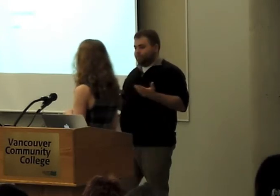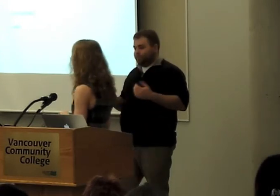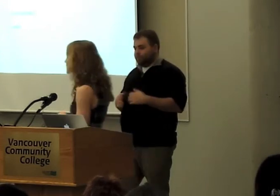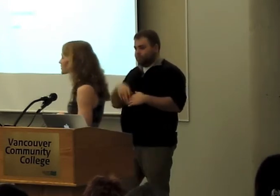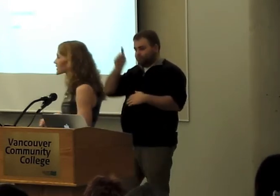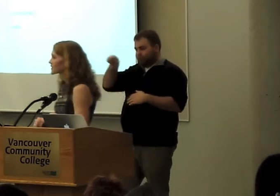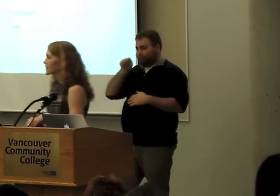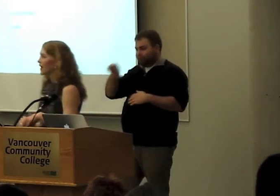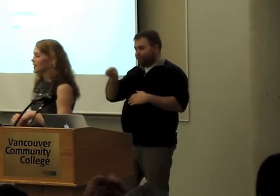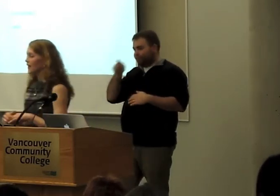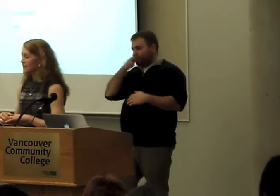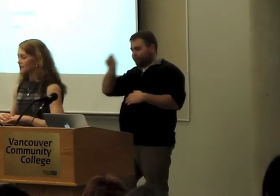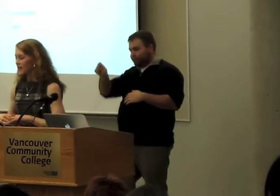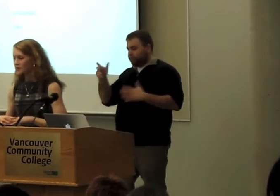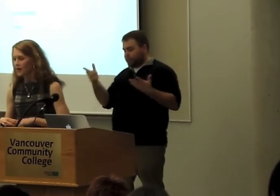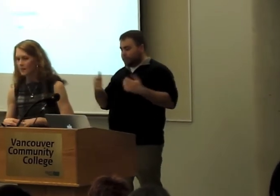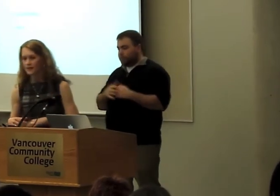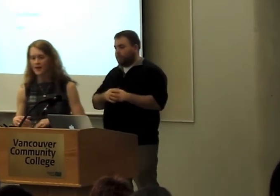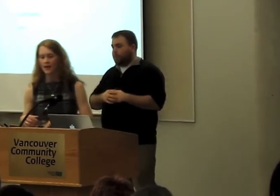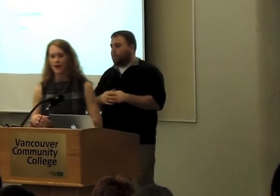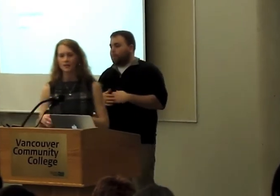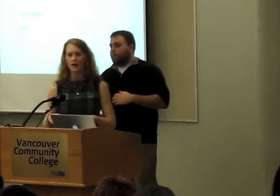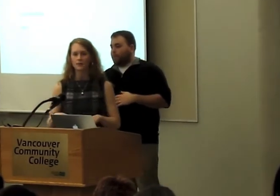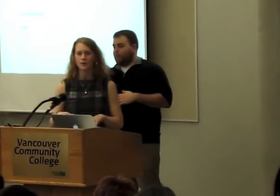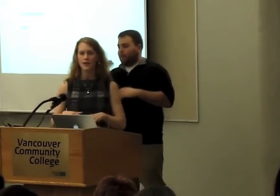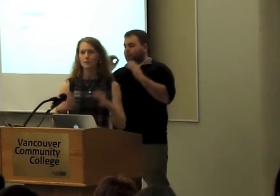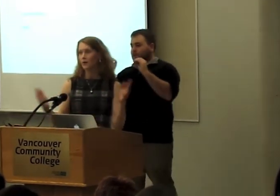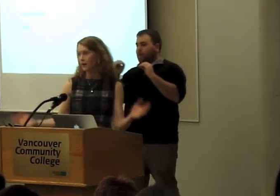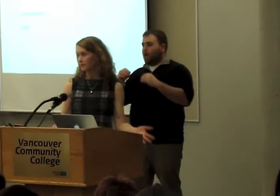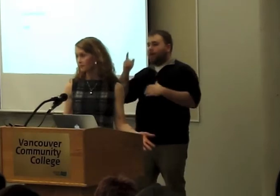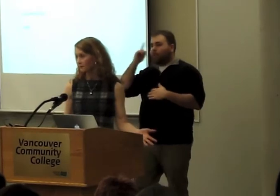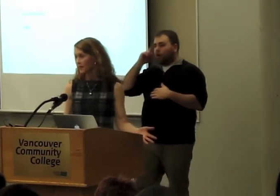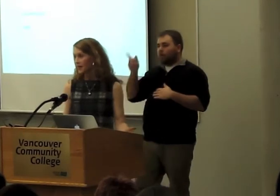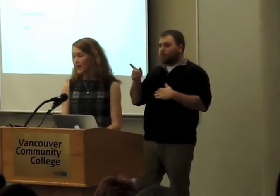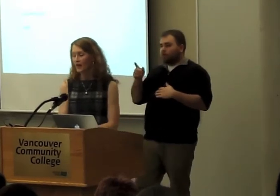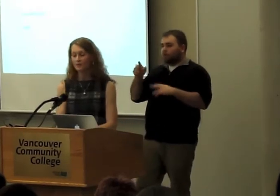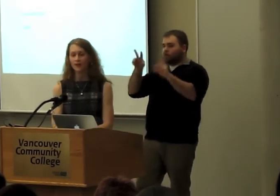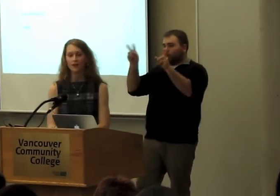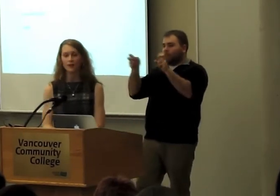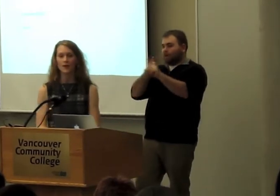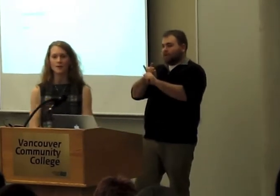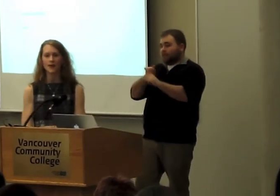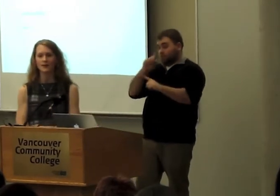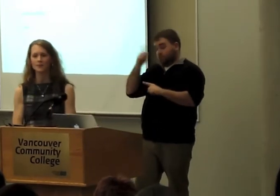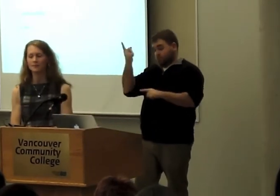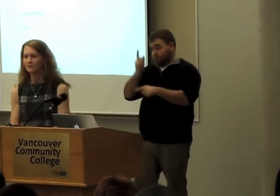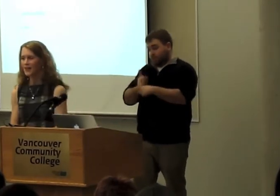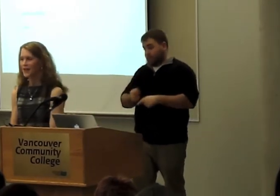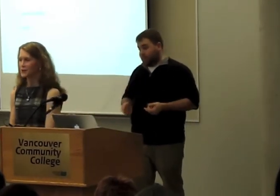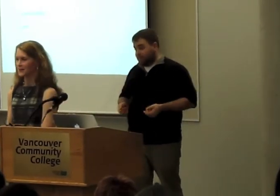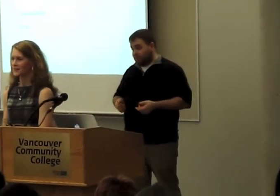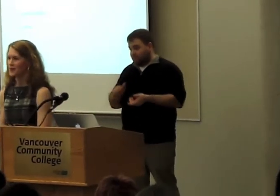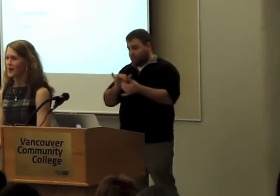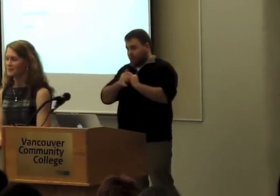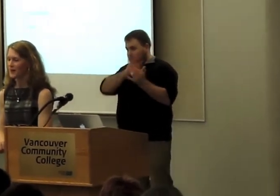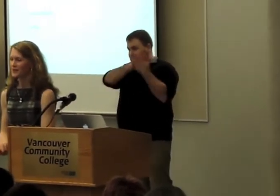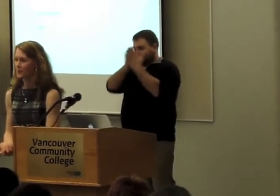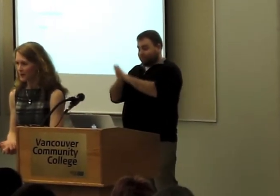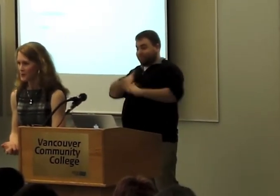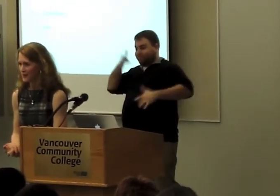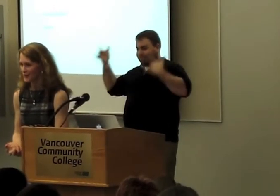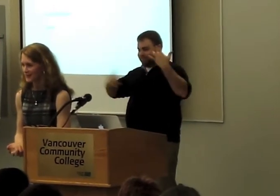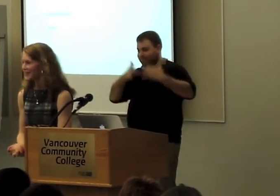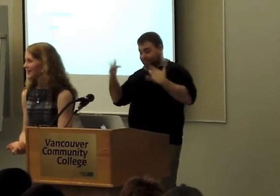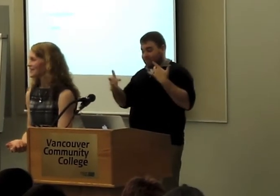When I started doing this, I liked to take topics that I thought were dead boring and figure out a way to make them engaging. So I